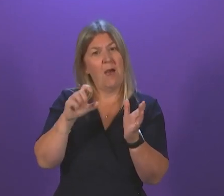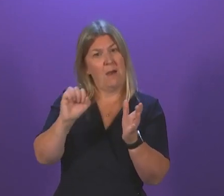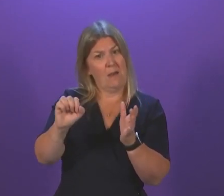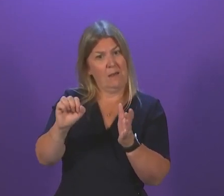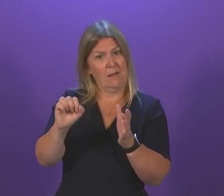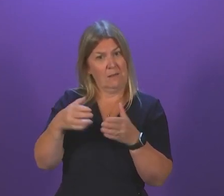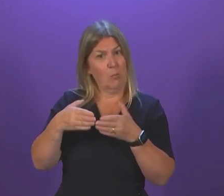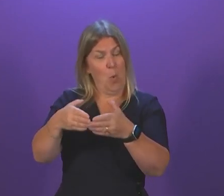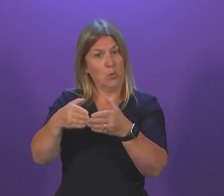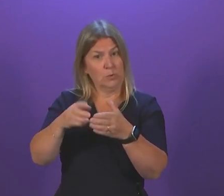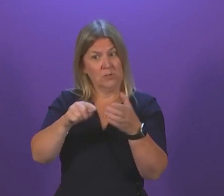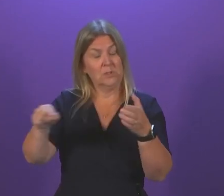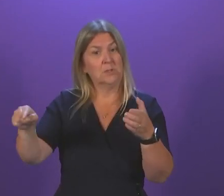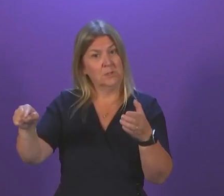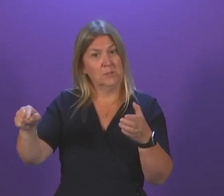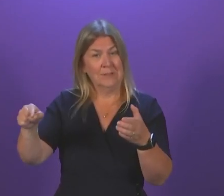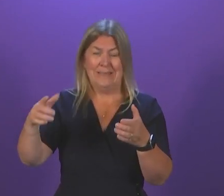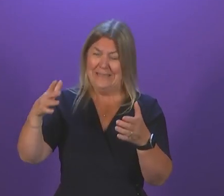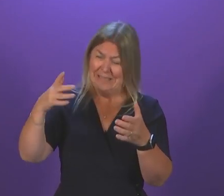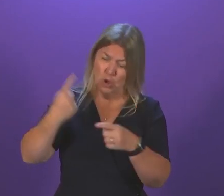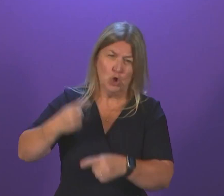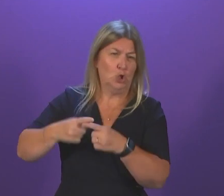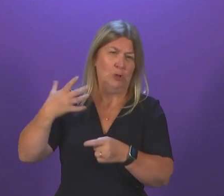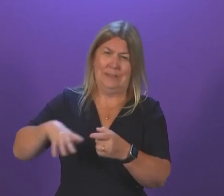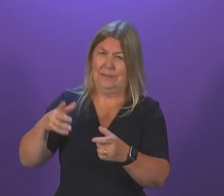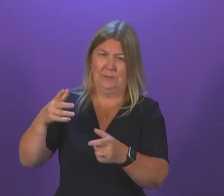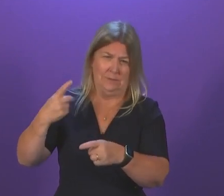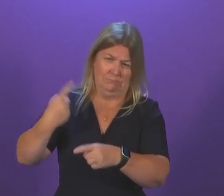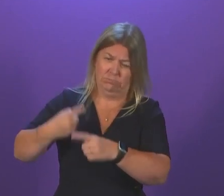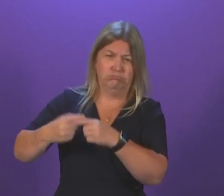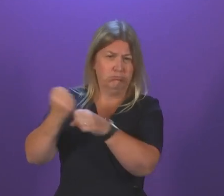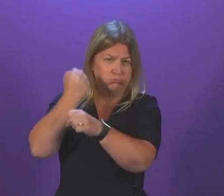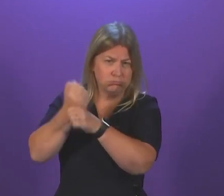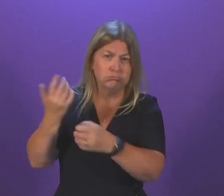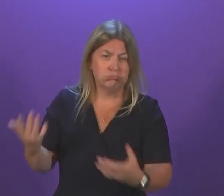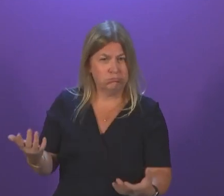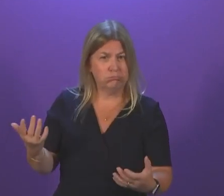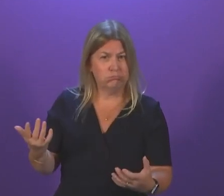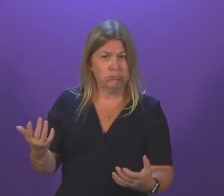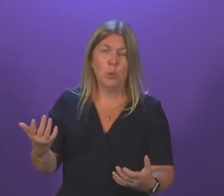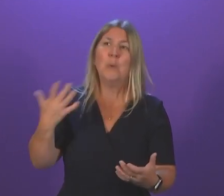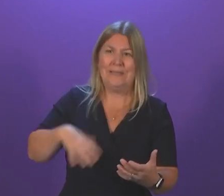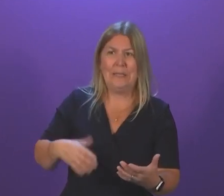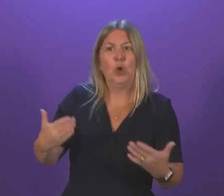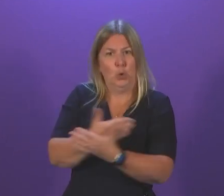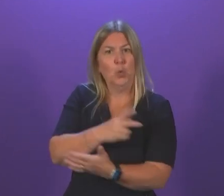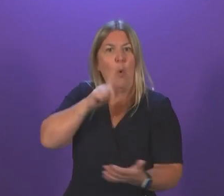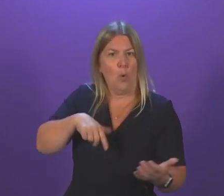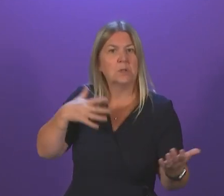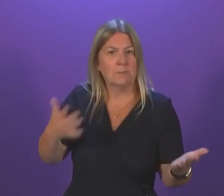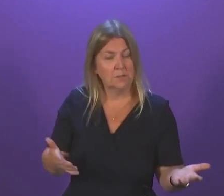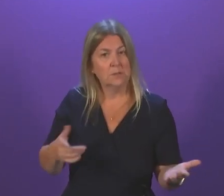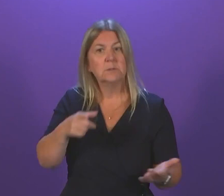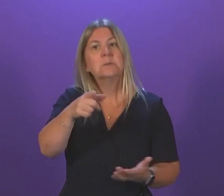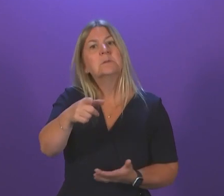ferries for Scotland's island routes was progressing to the next stage. Except the Scottish yard didn't even make the shortlist. Instead,